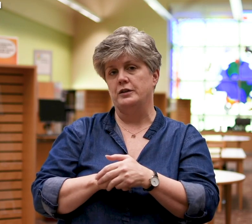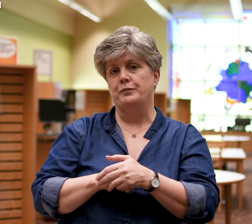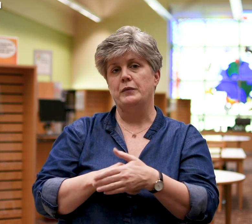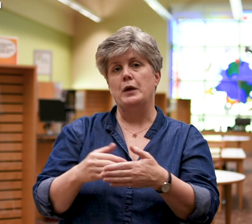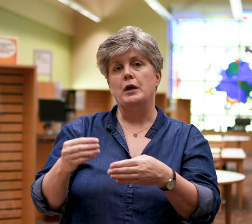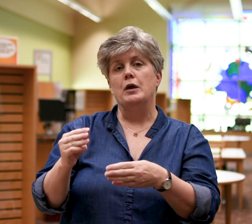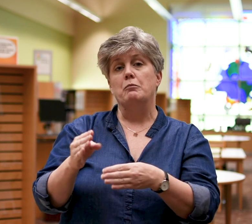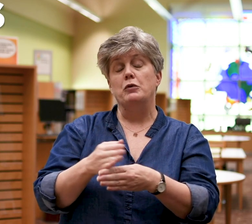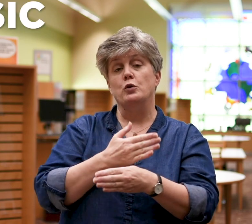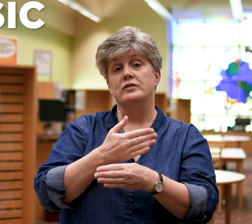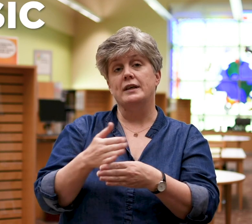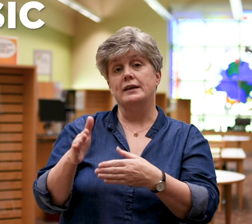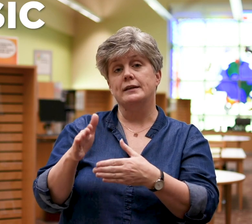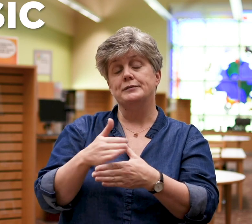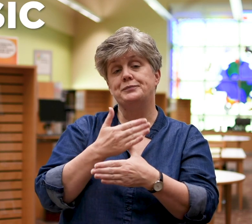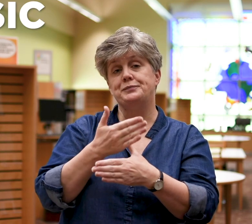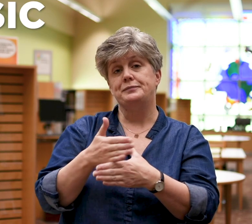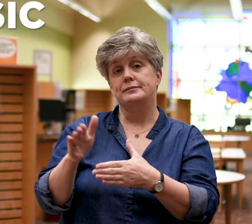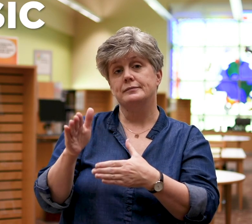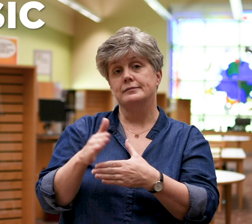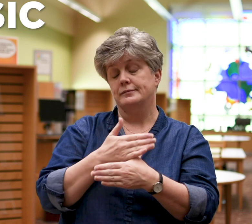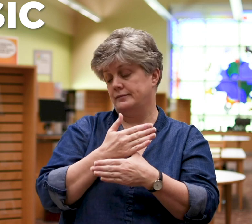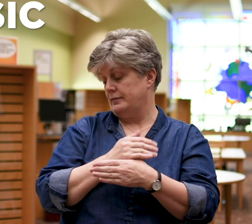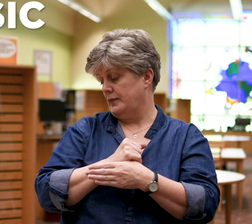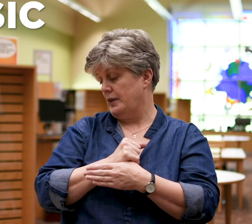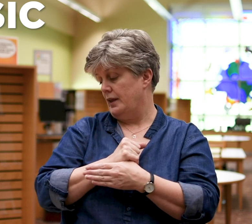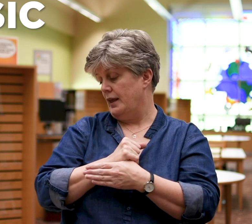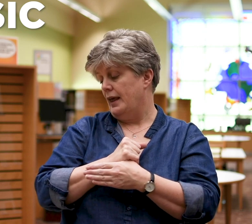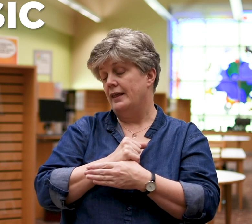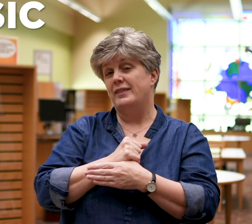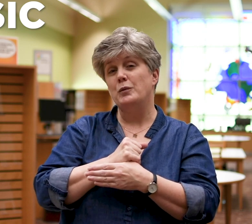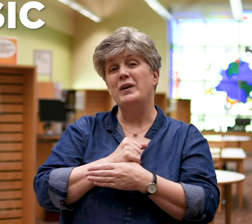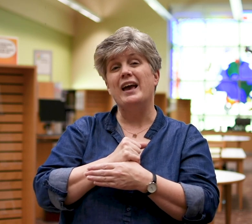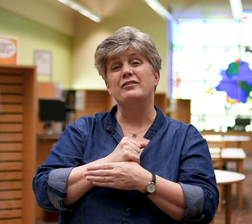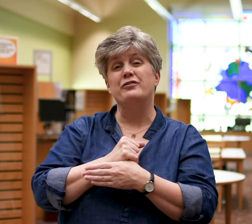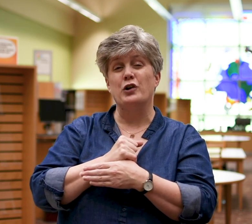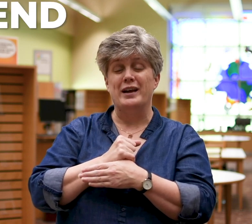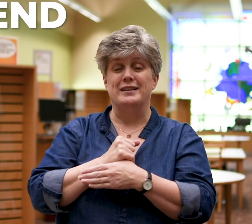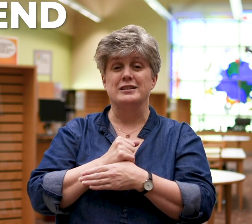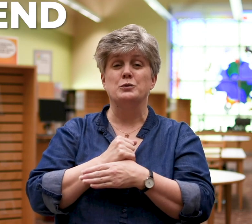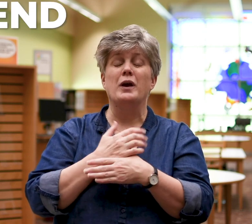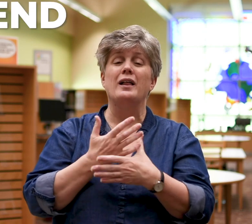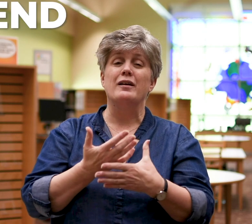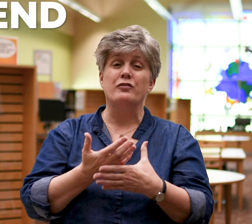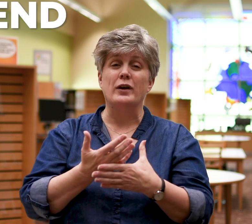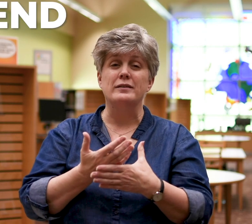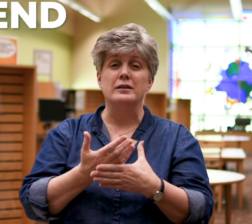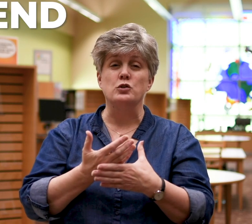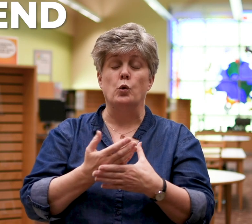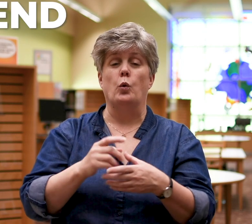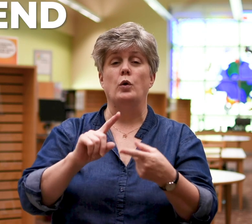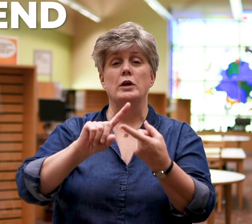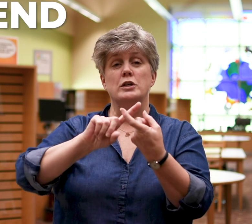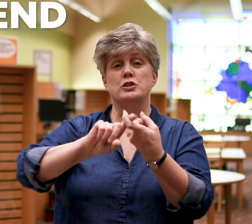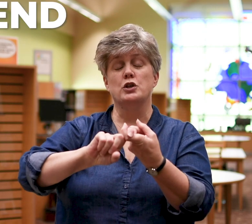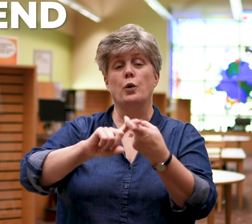music then we have friends because we all have friends at school so